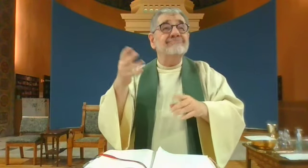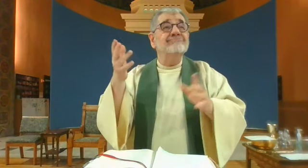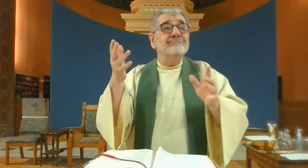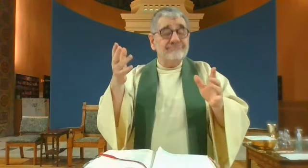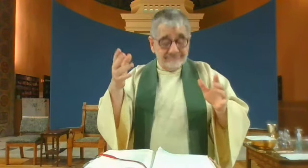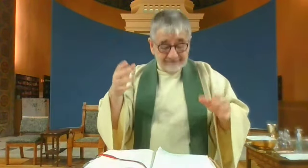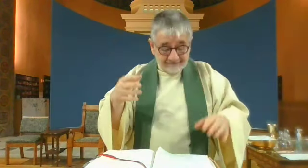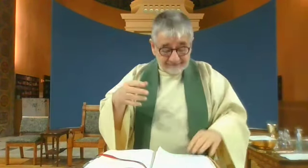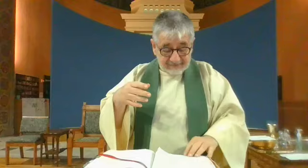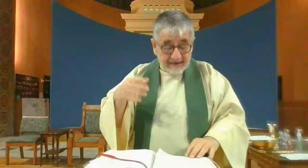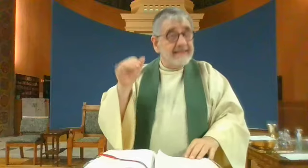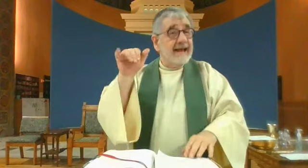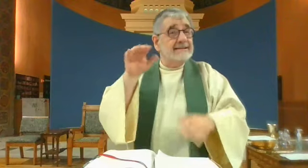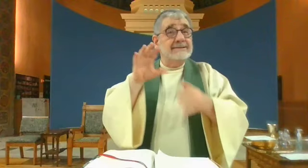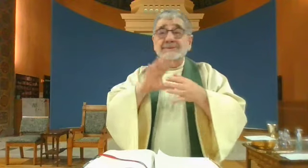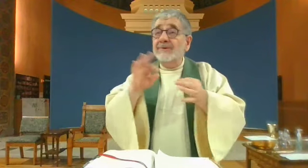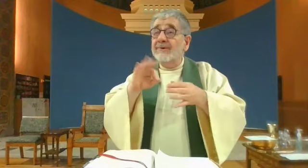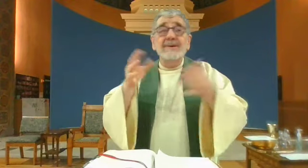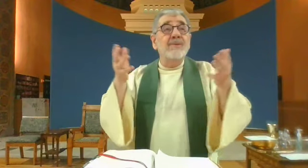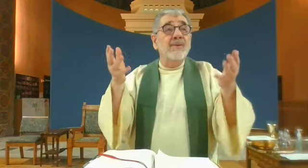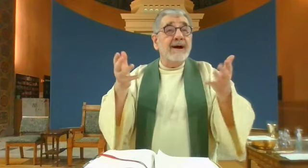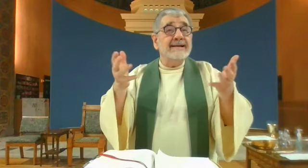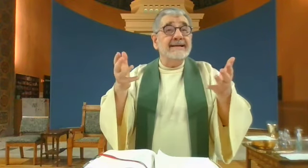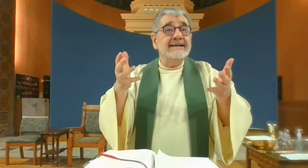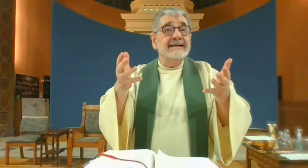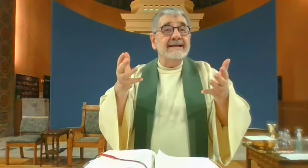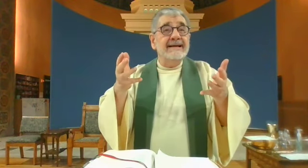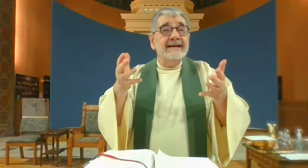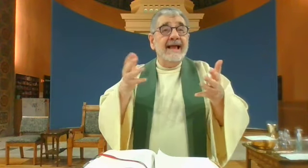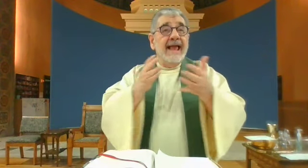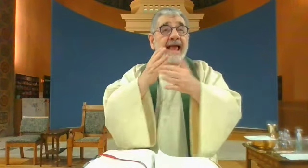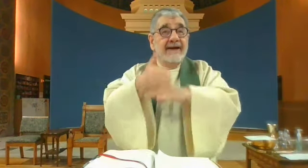hotel, a restaurant maybe. And that story